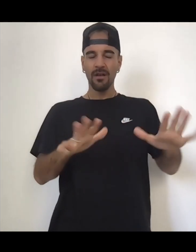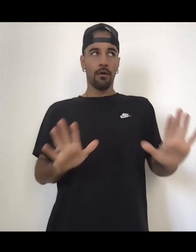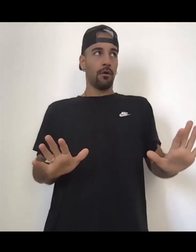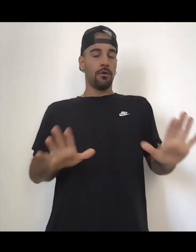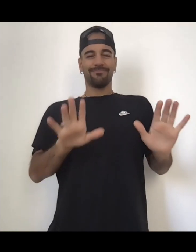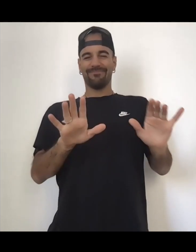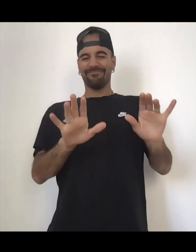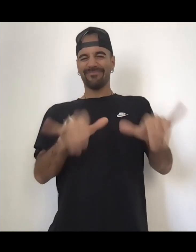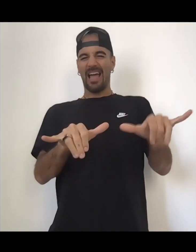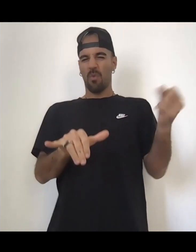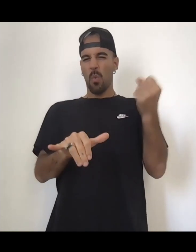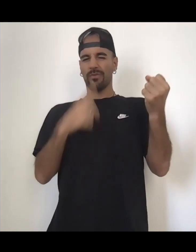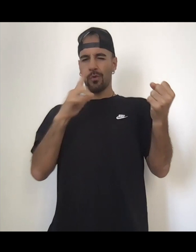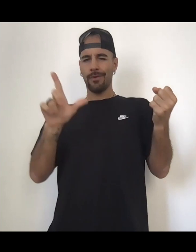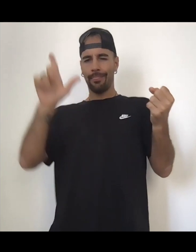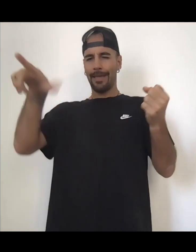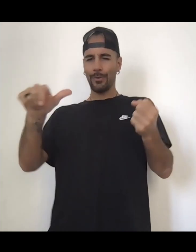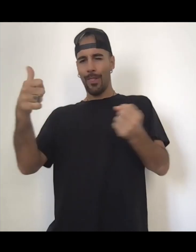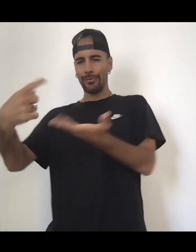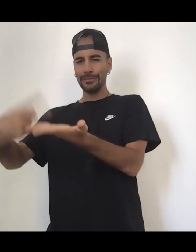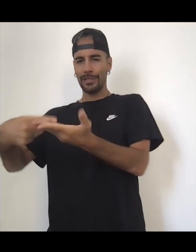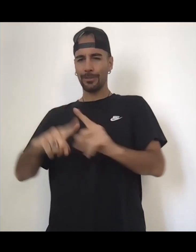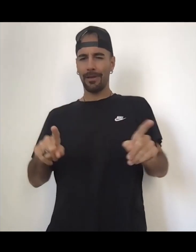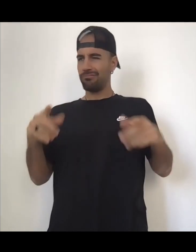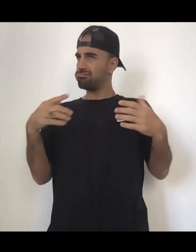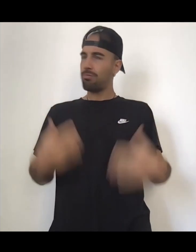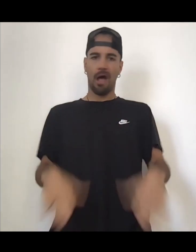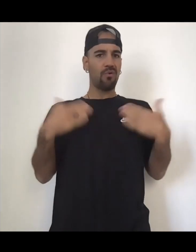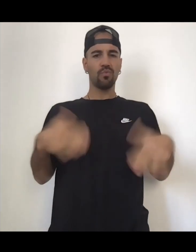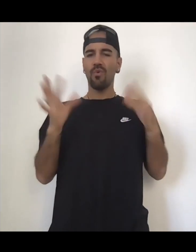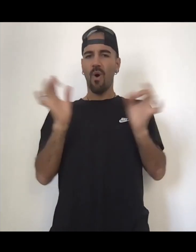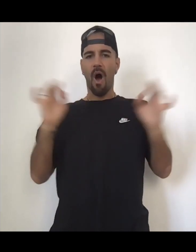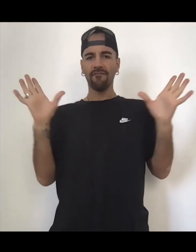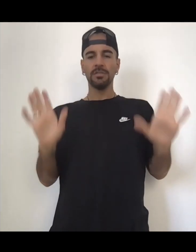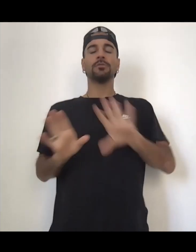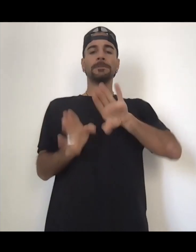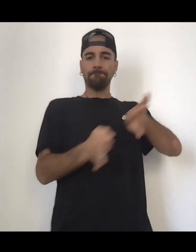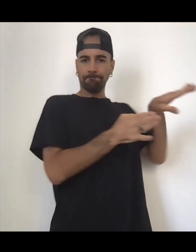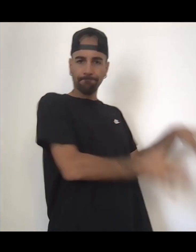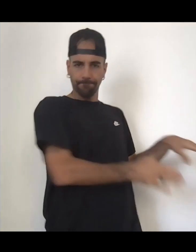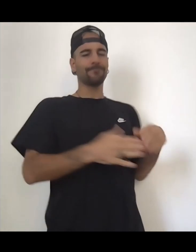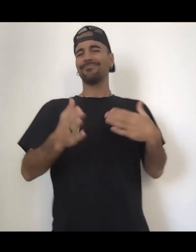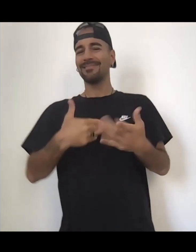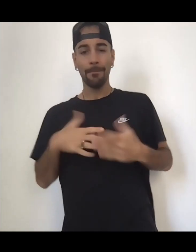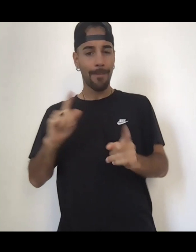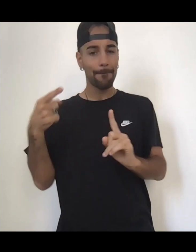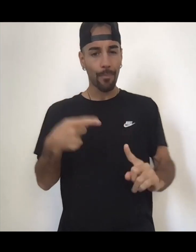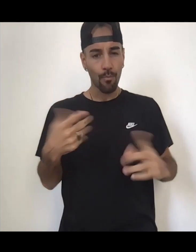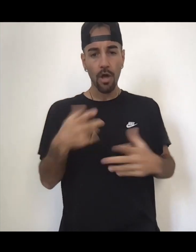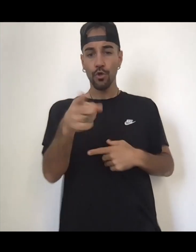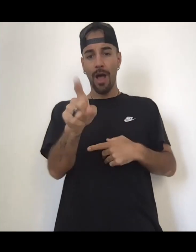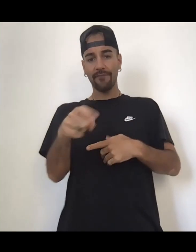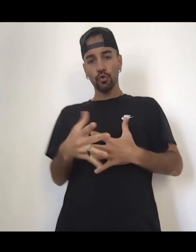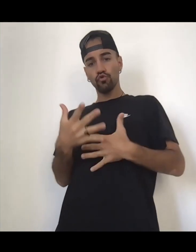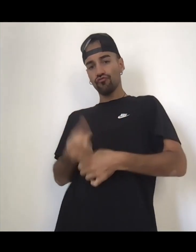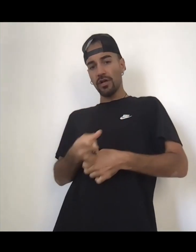connection with trusting yourself, like I said, and we need to just begin and you need to know that it will work out.